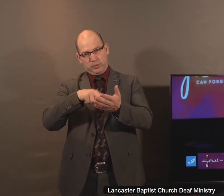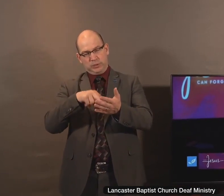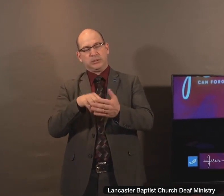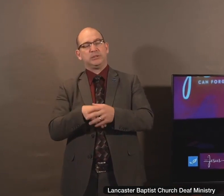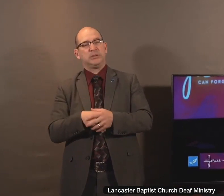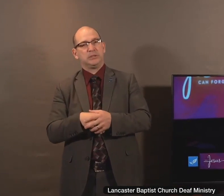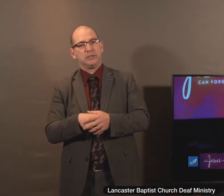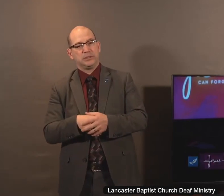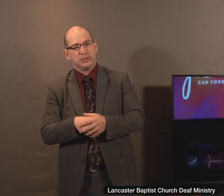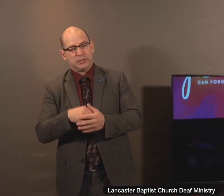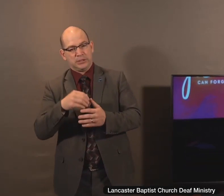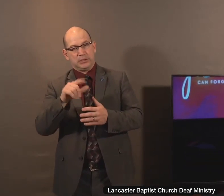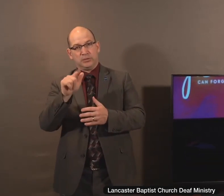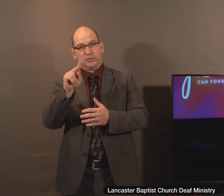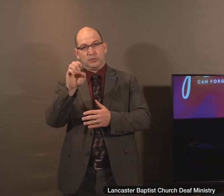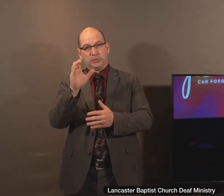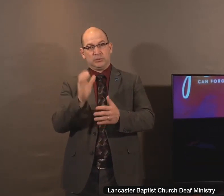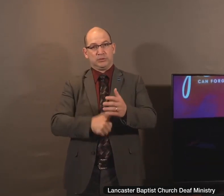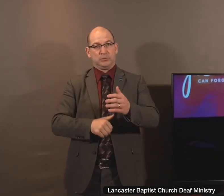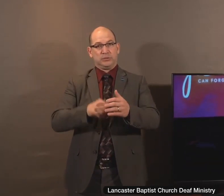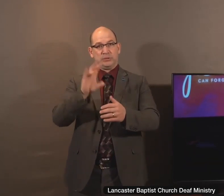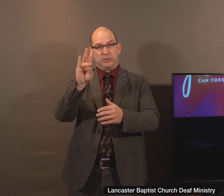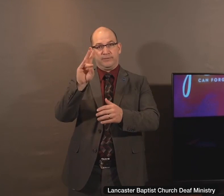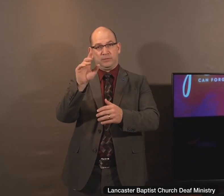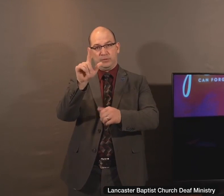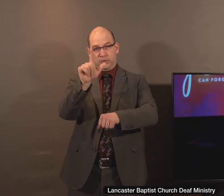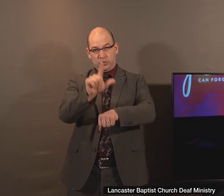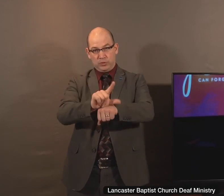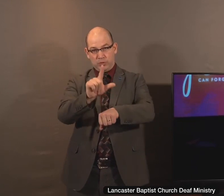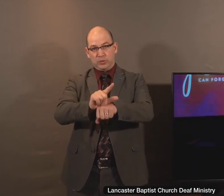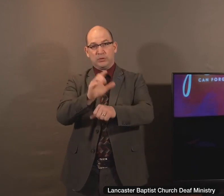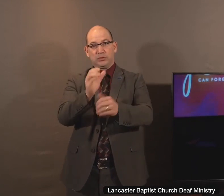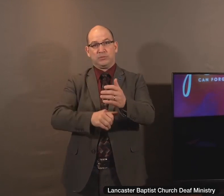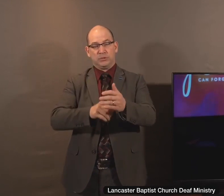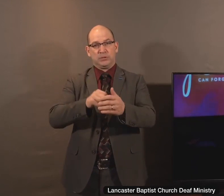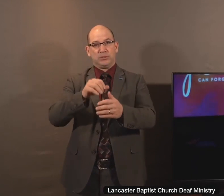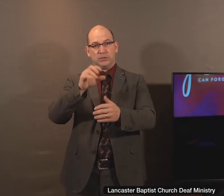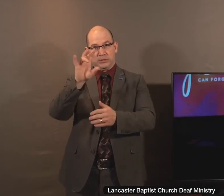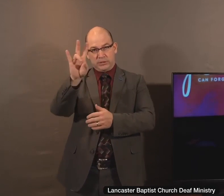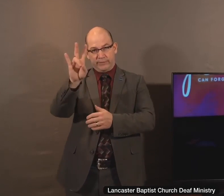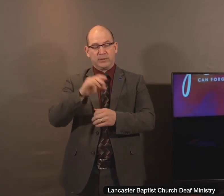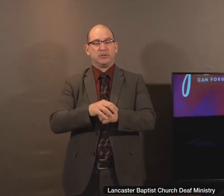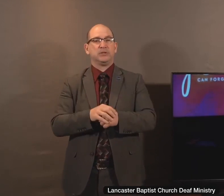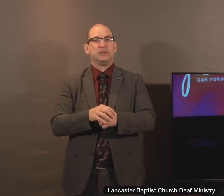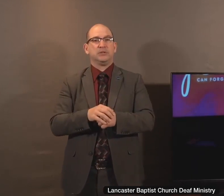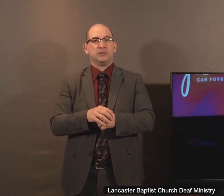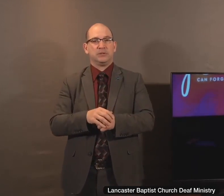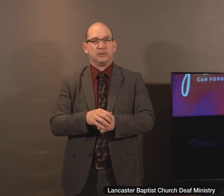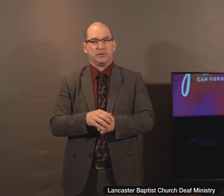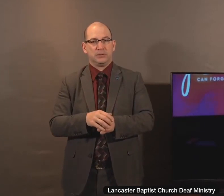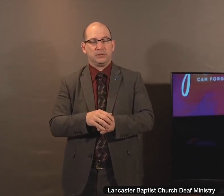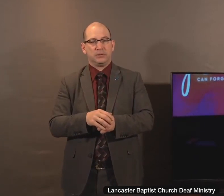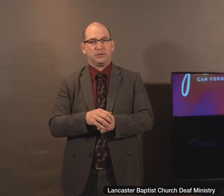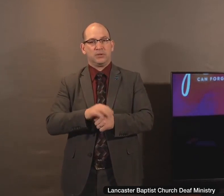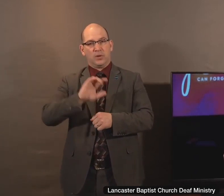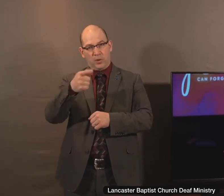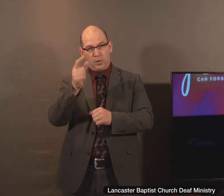chapter 7, as we continue our series, Only Jesus, we're going to find that only Jesus can forgive